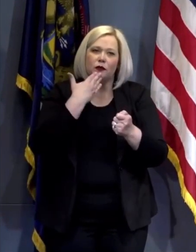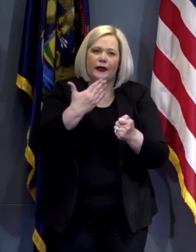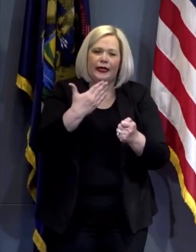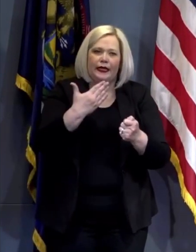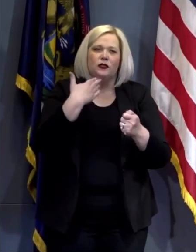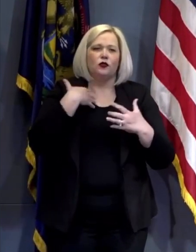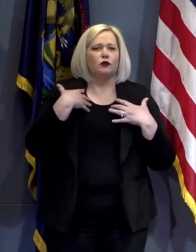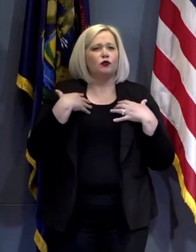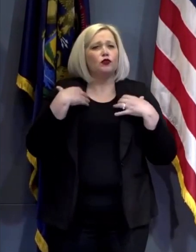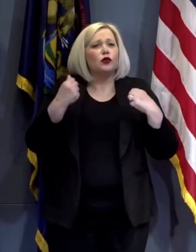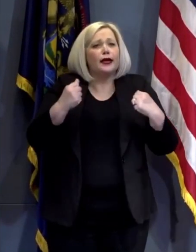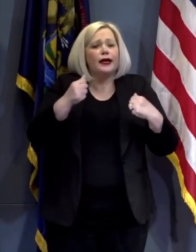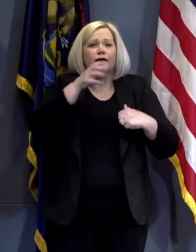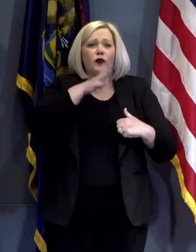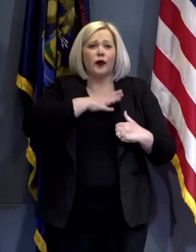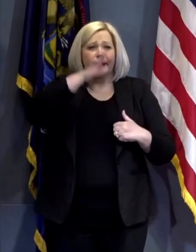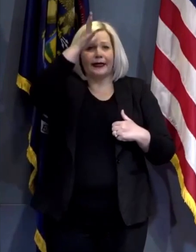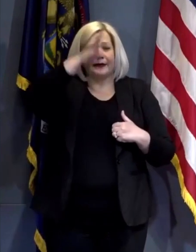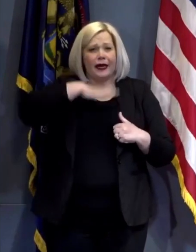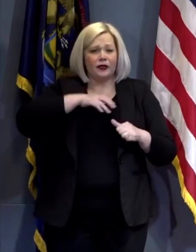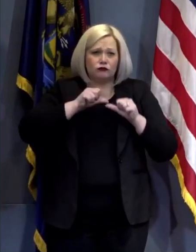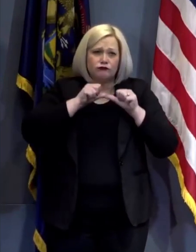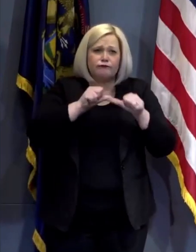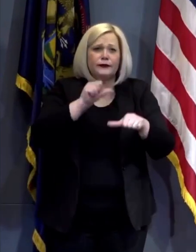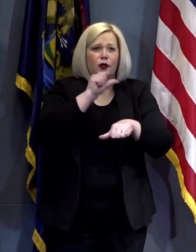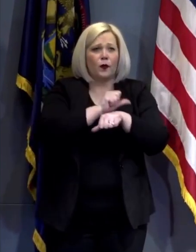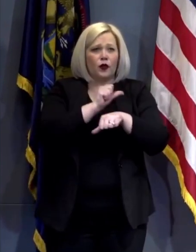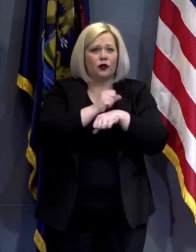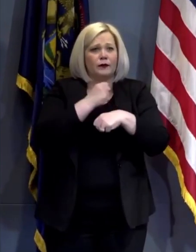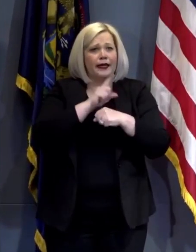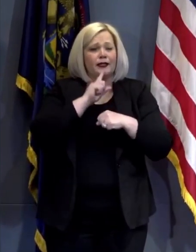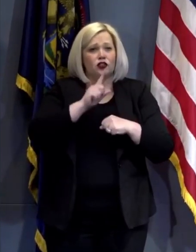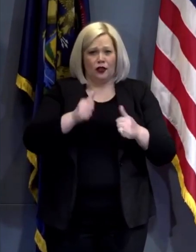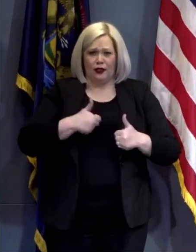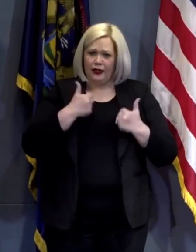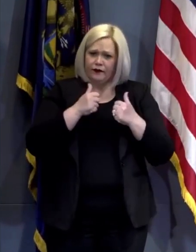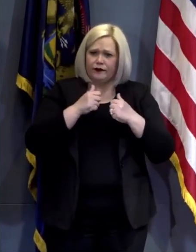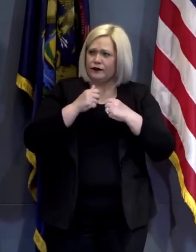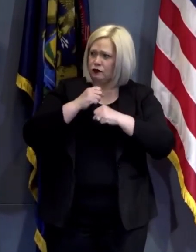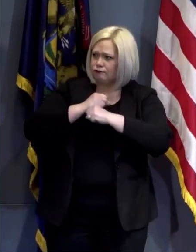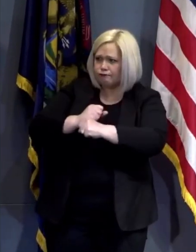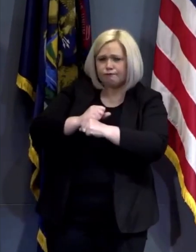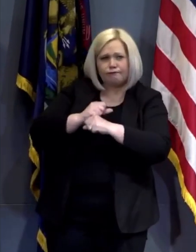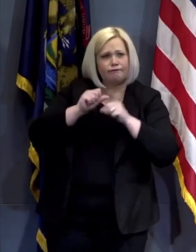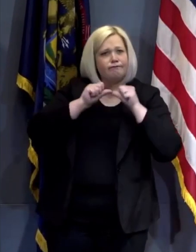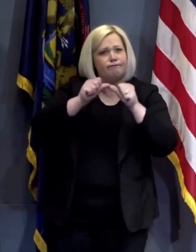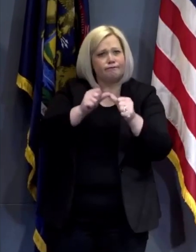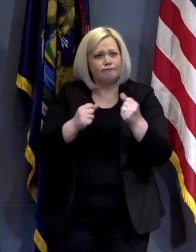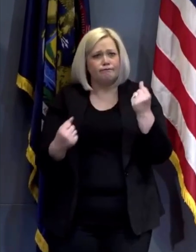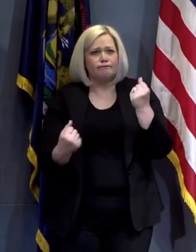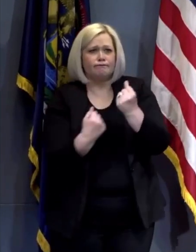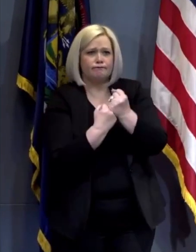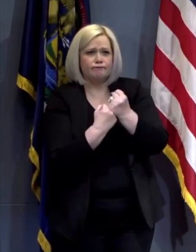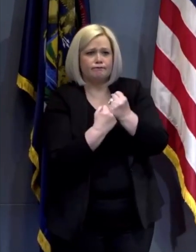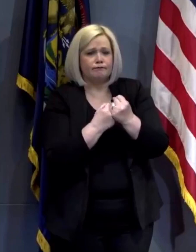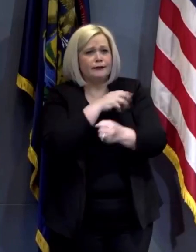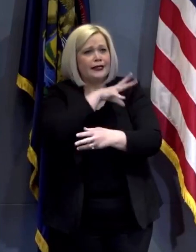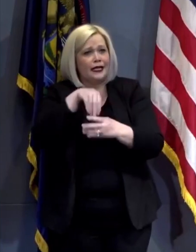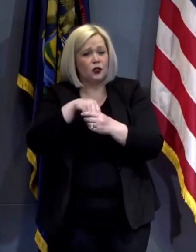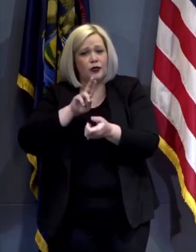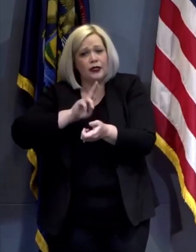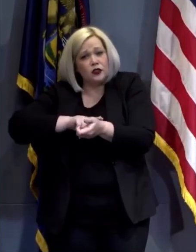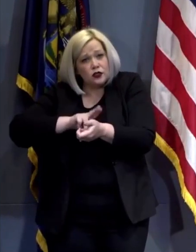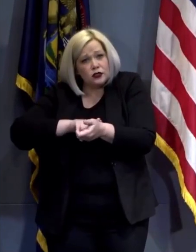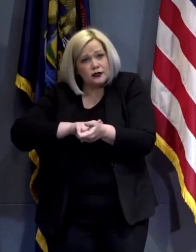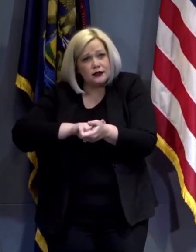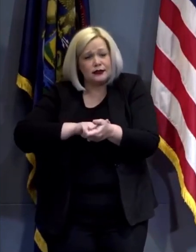women and men who are continuing to work to ensure that life can be protected, sustained and supported. That includes our nurses,